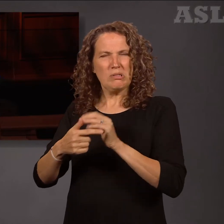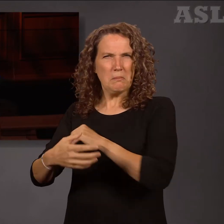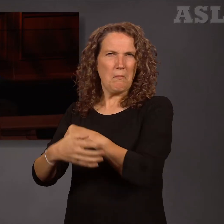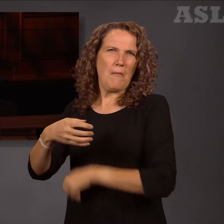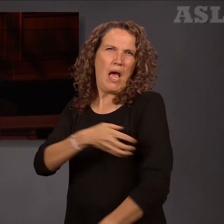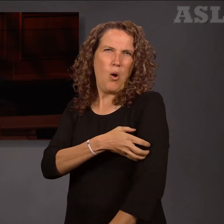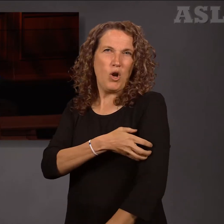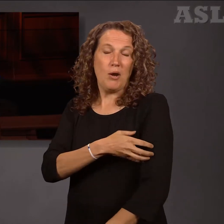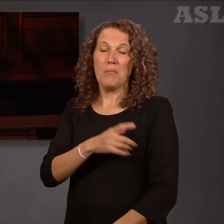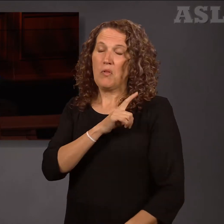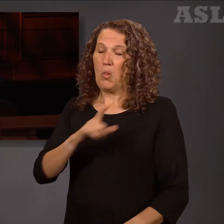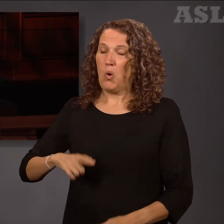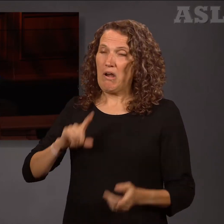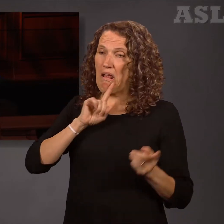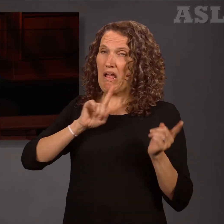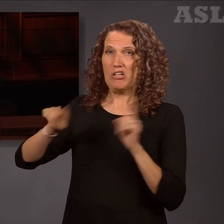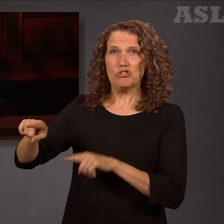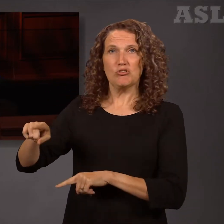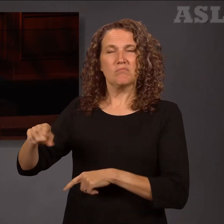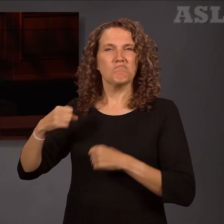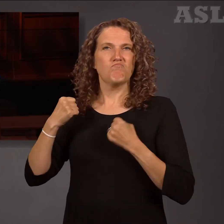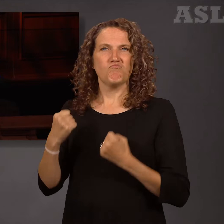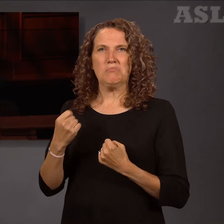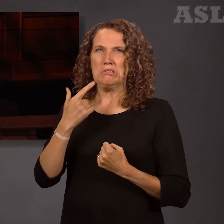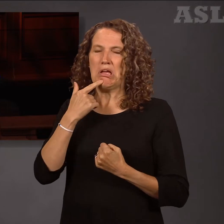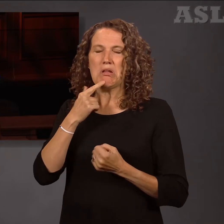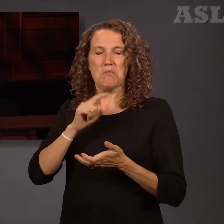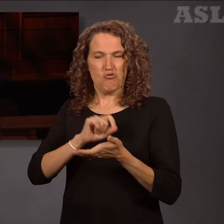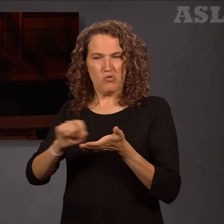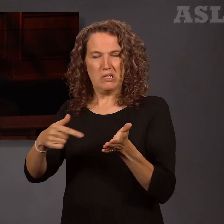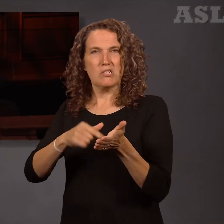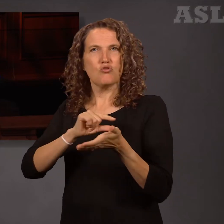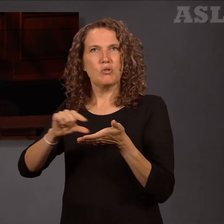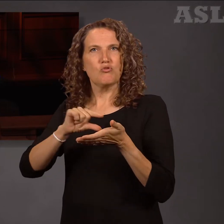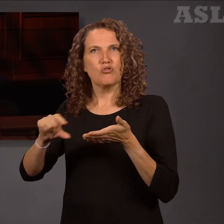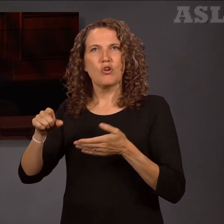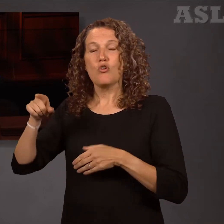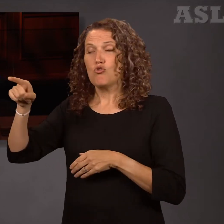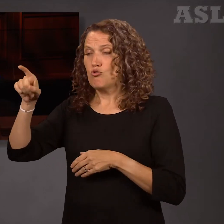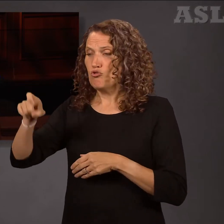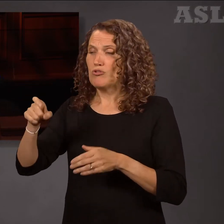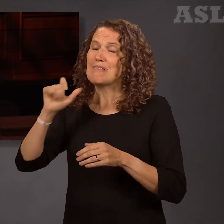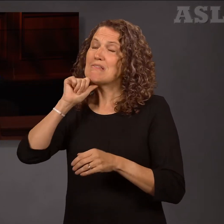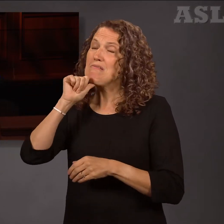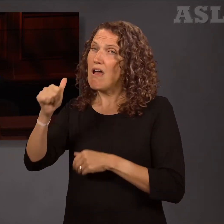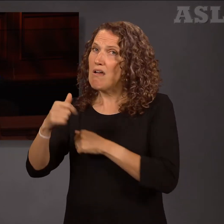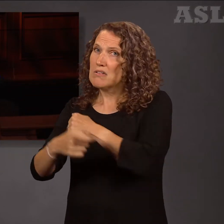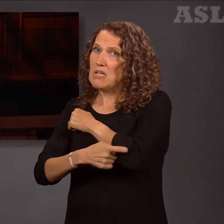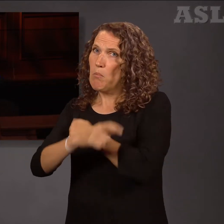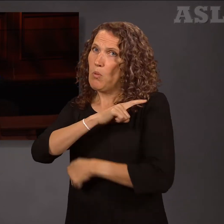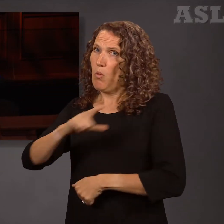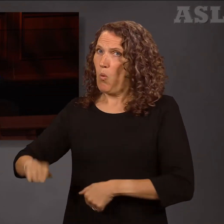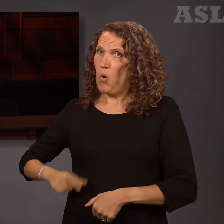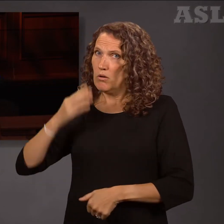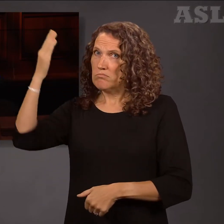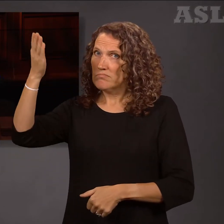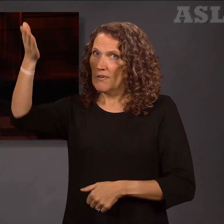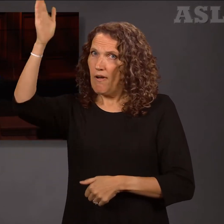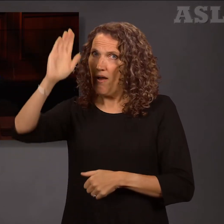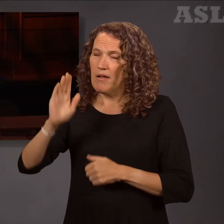with authority. It is written again, Thou shalt not tempt the Lord thy God. And to Satan's